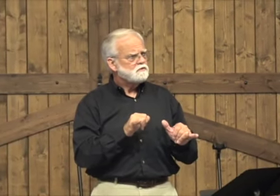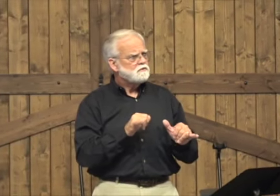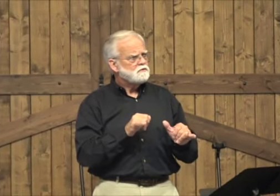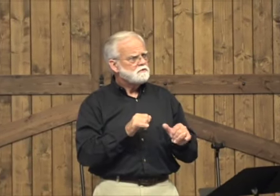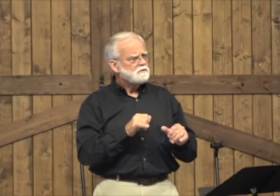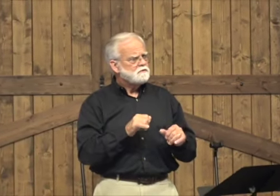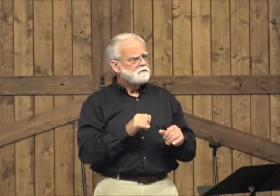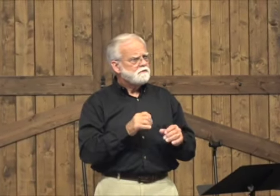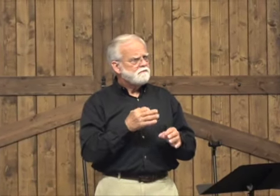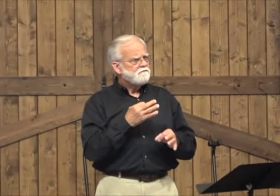about,